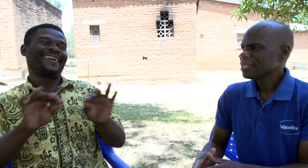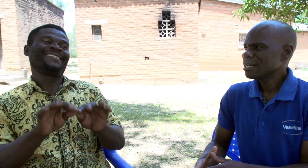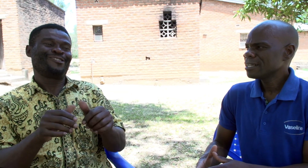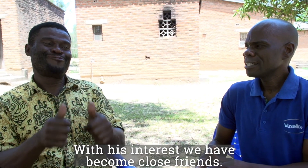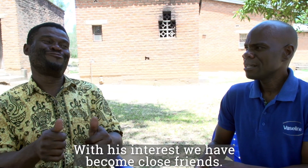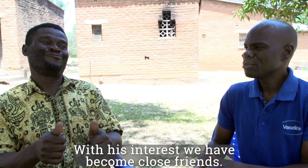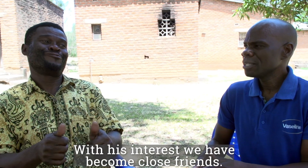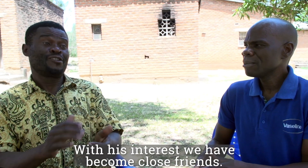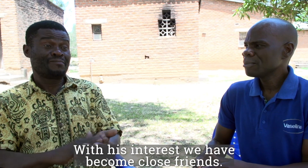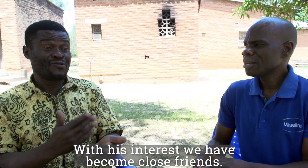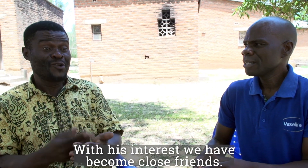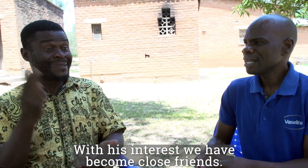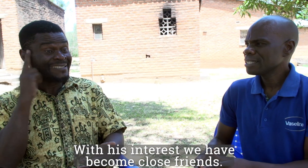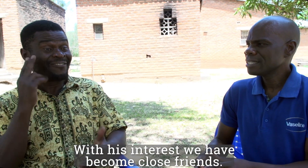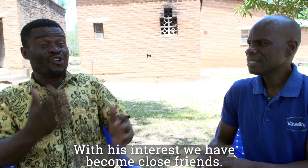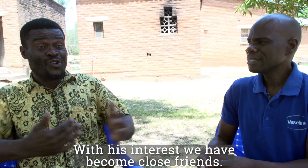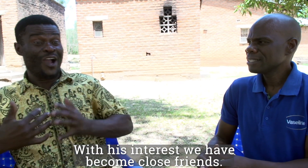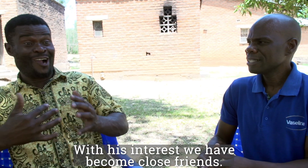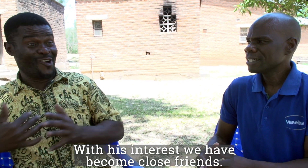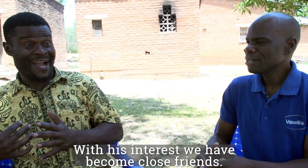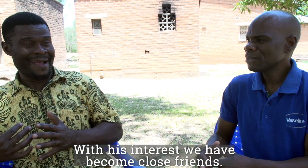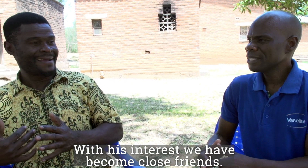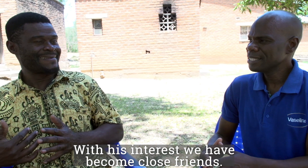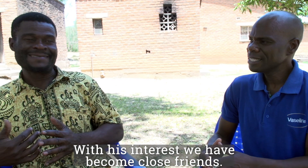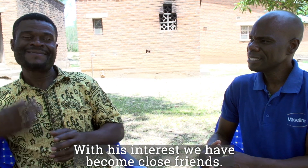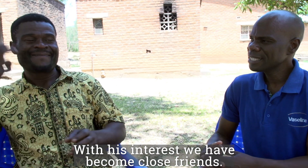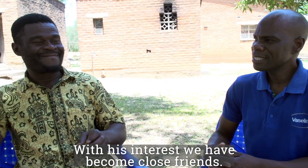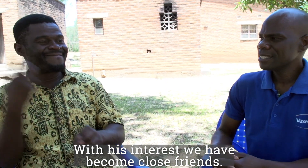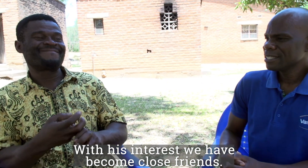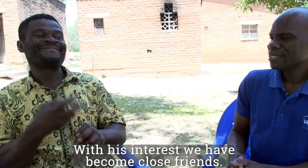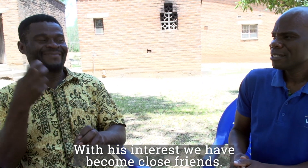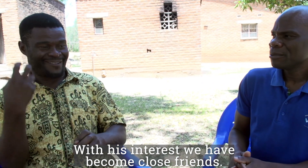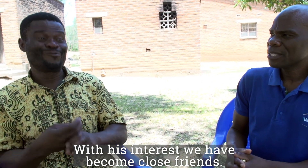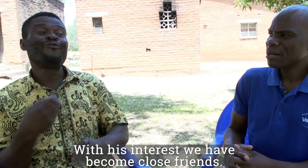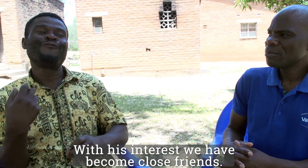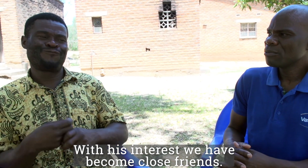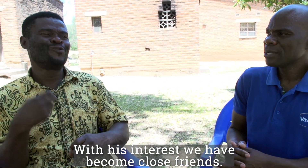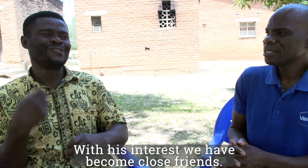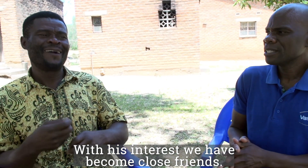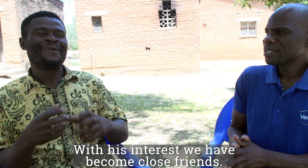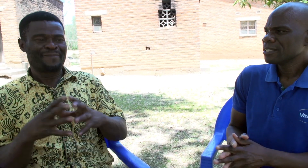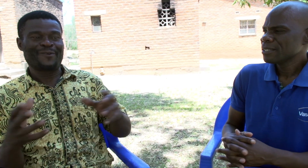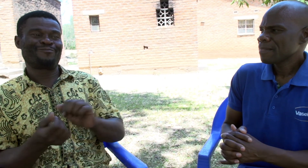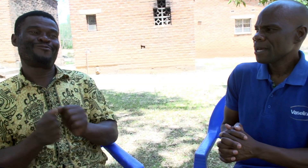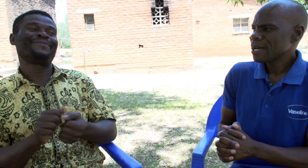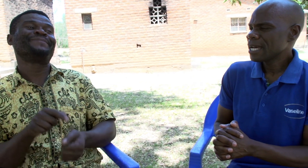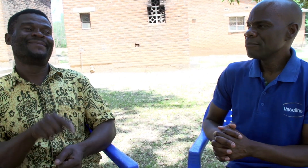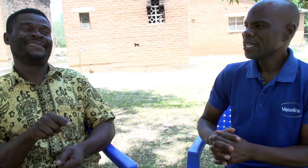up to now I see that With his interest we become more friends And very